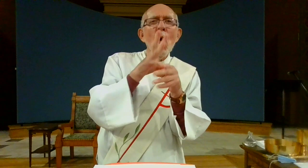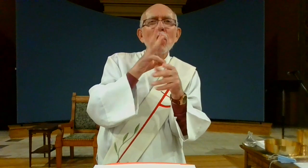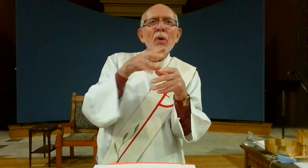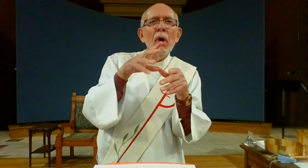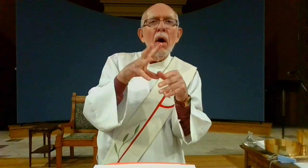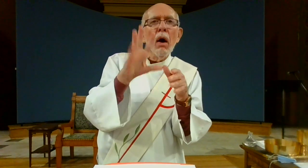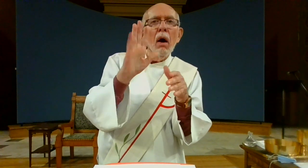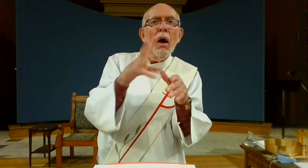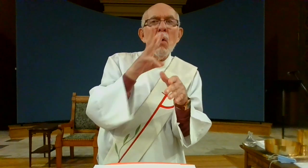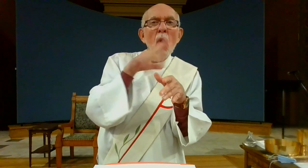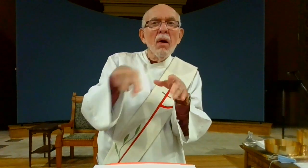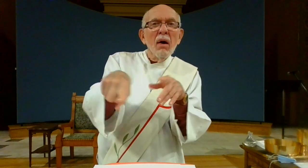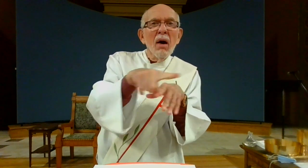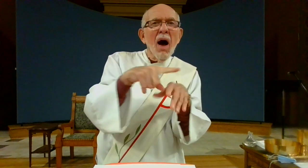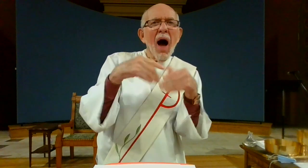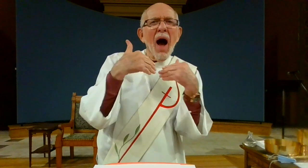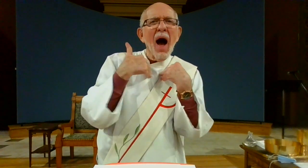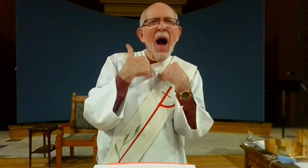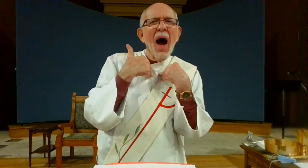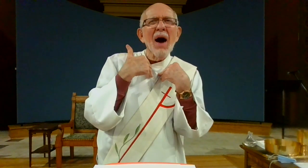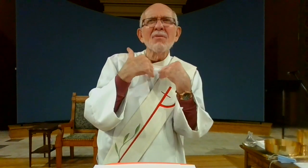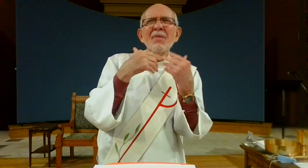on my ear because I was learning how to dive at that time